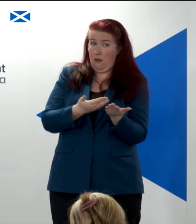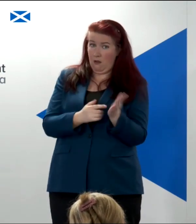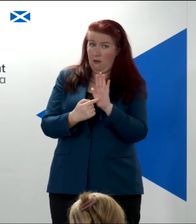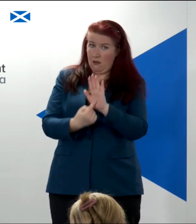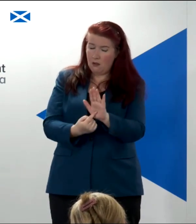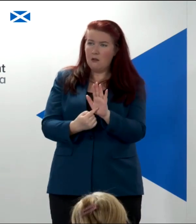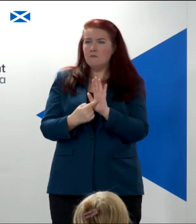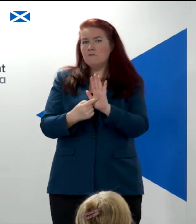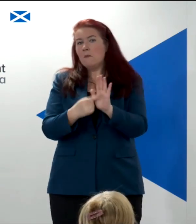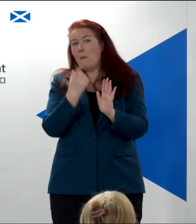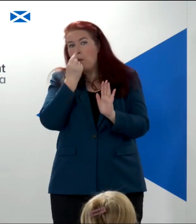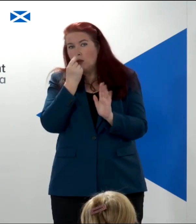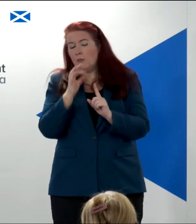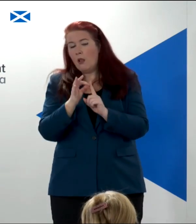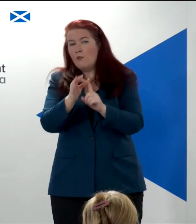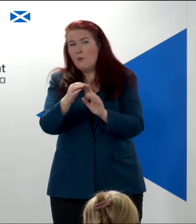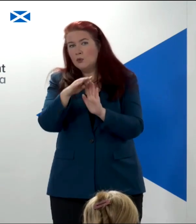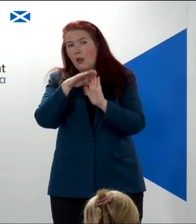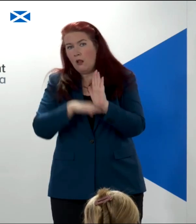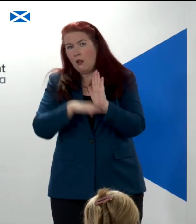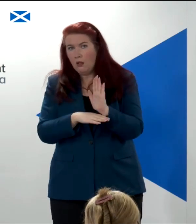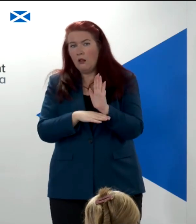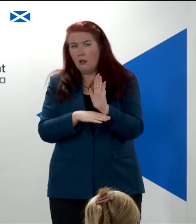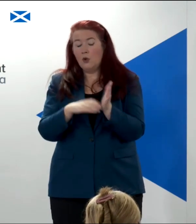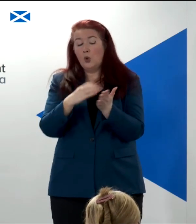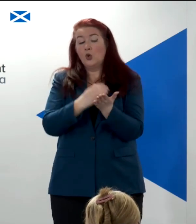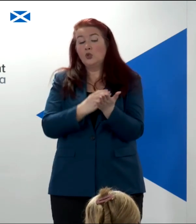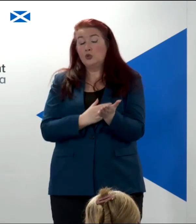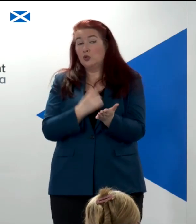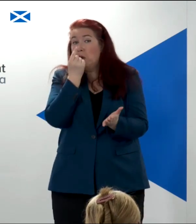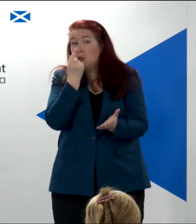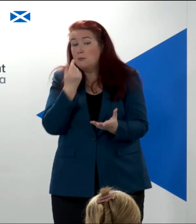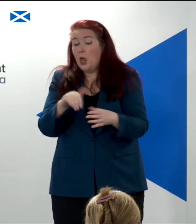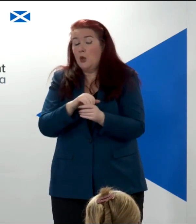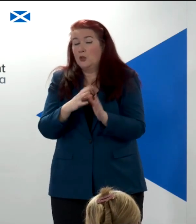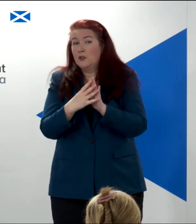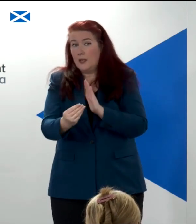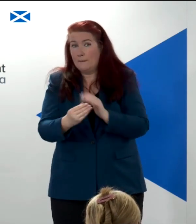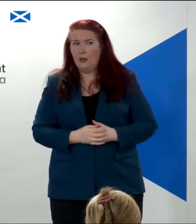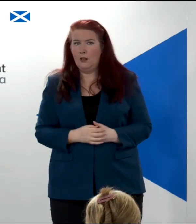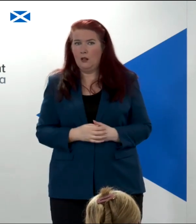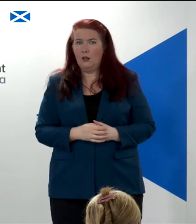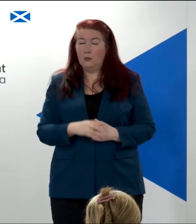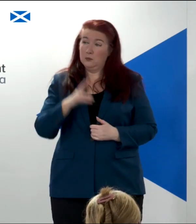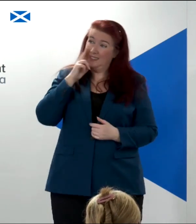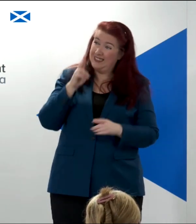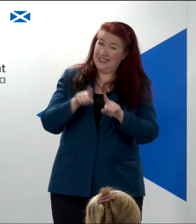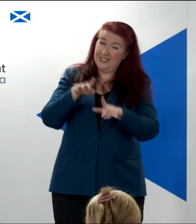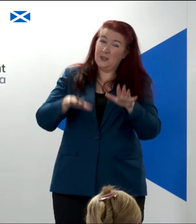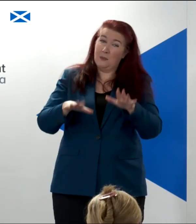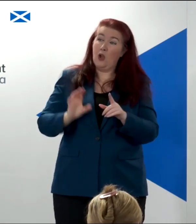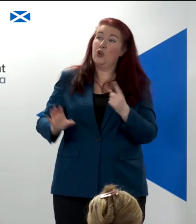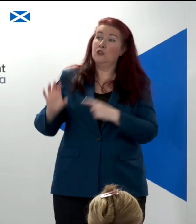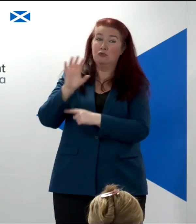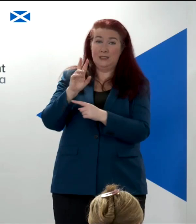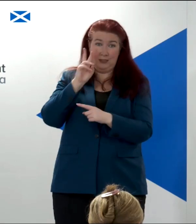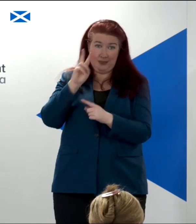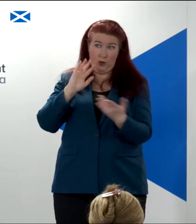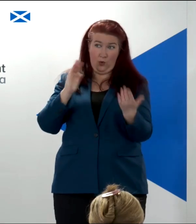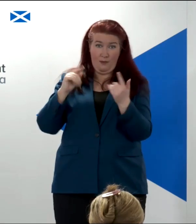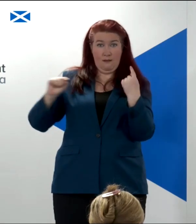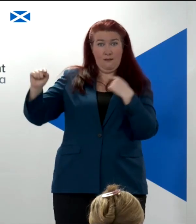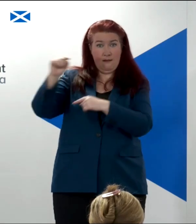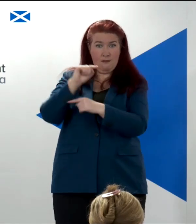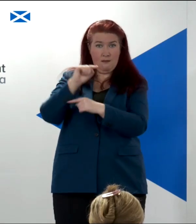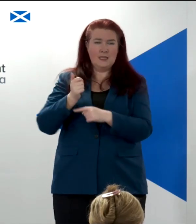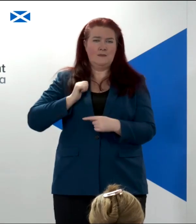provisions that a constitution could include. Like similar documents in nations are in the world. We expect it would